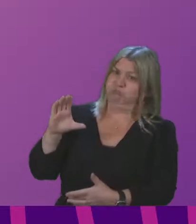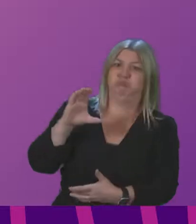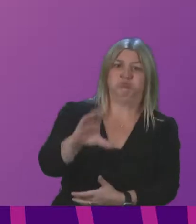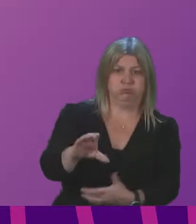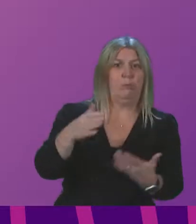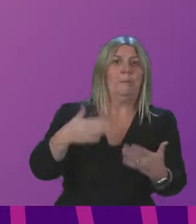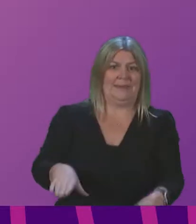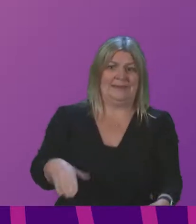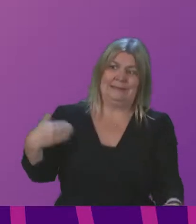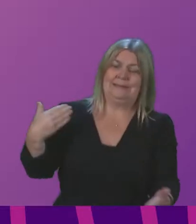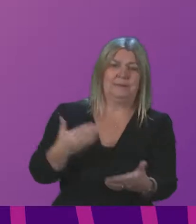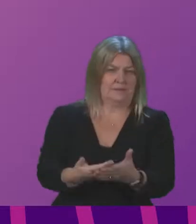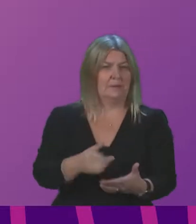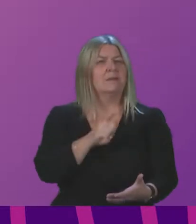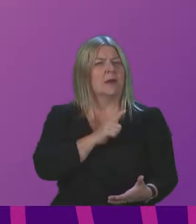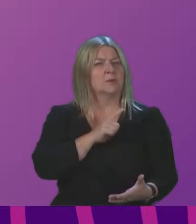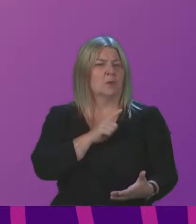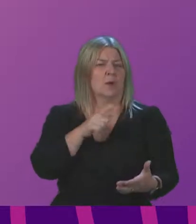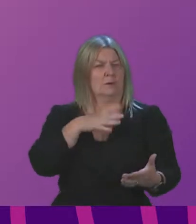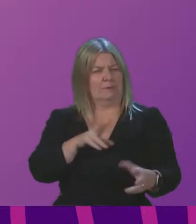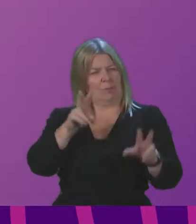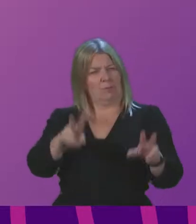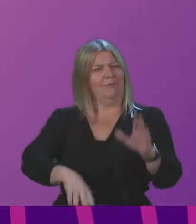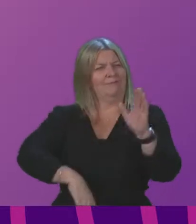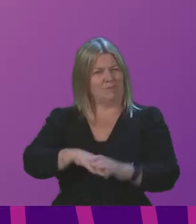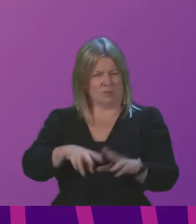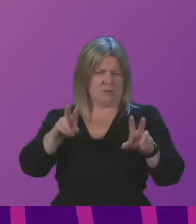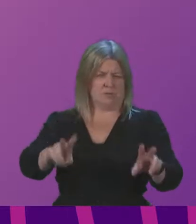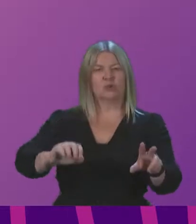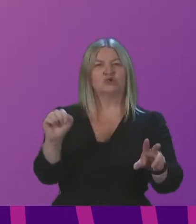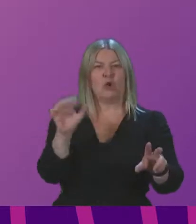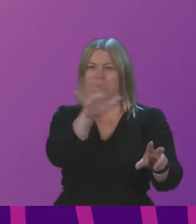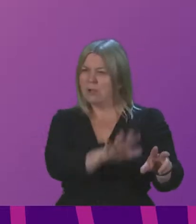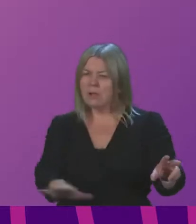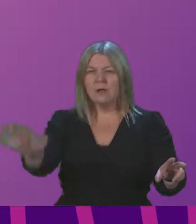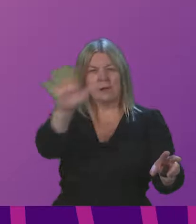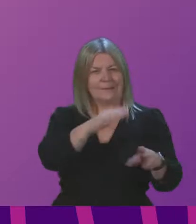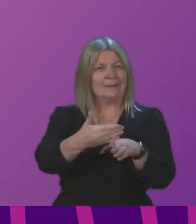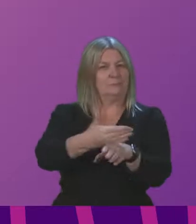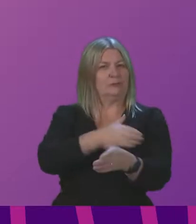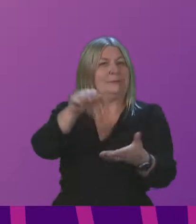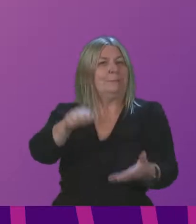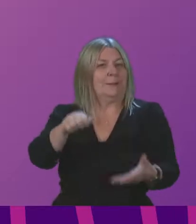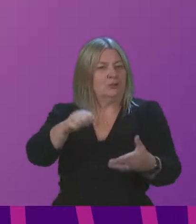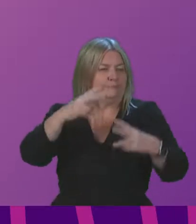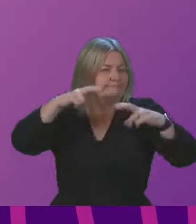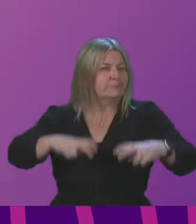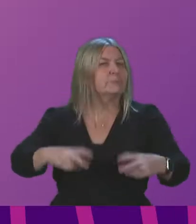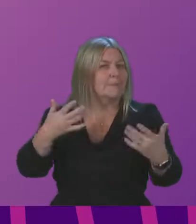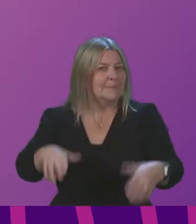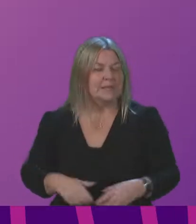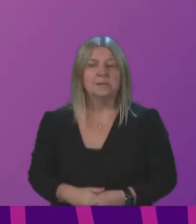committee was keen to look at the overall impact of the pandemic on Scotland's public finances as part of a pre-budget scrutiny. We have found that in total